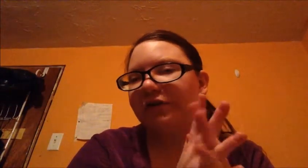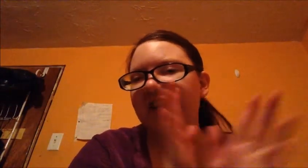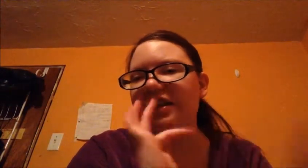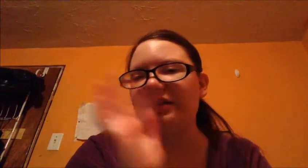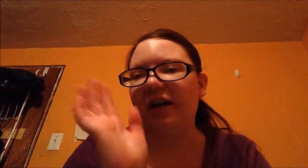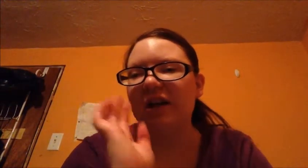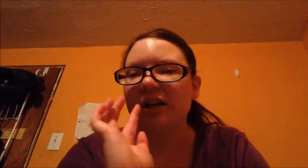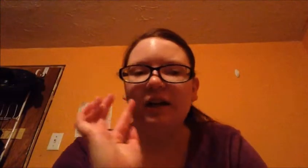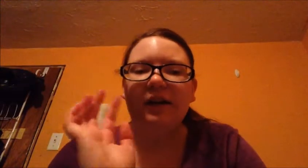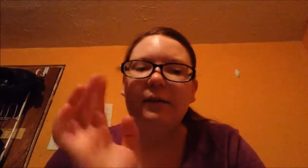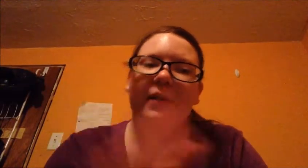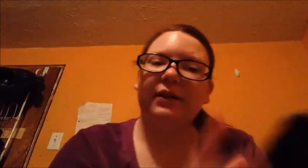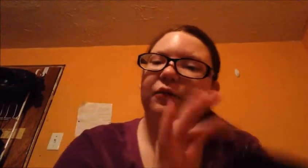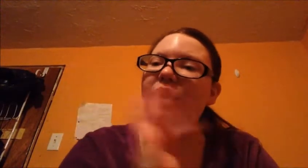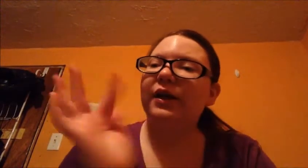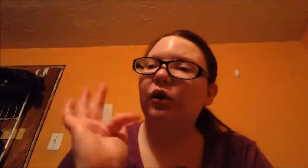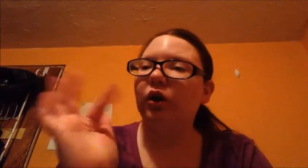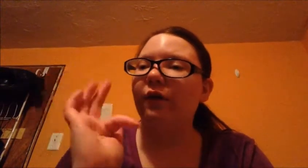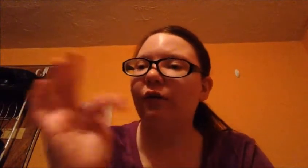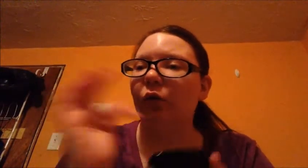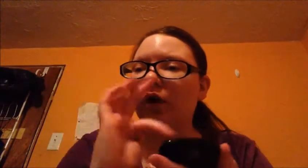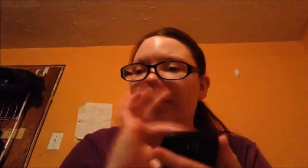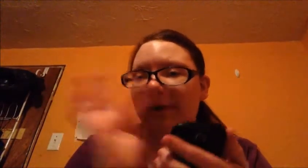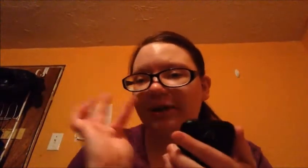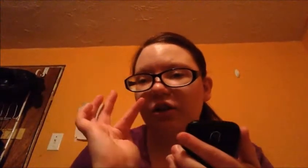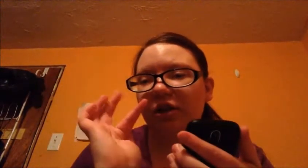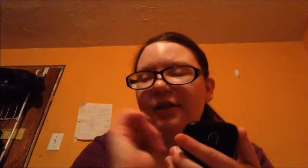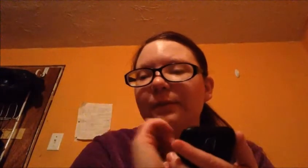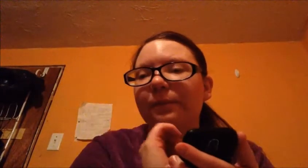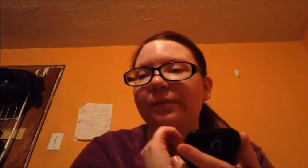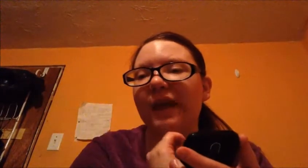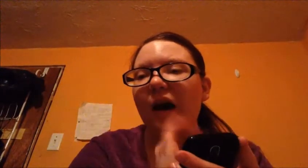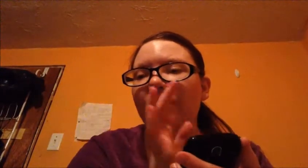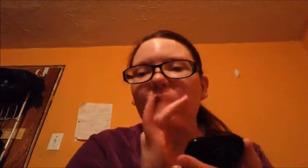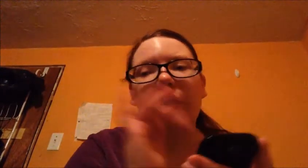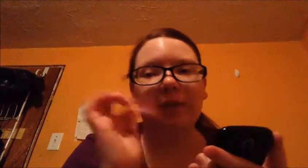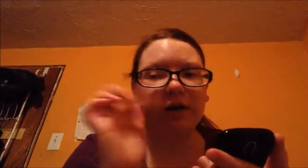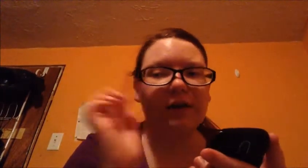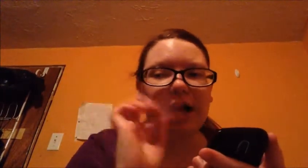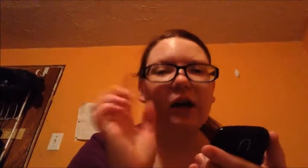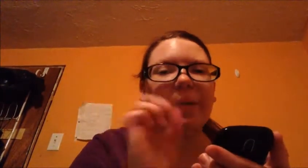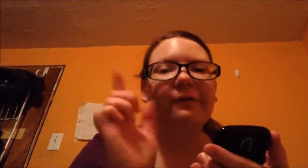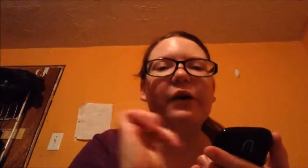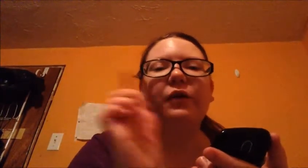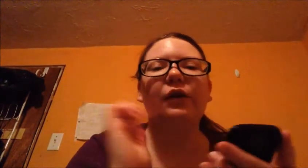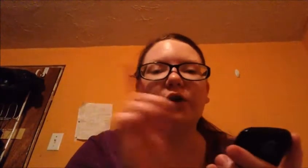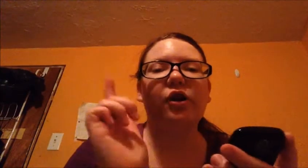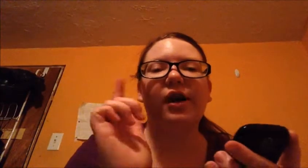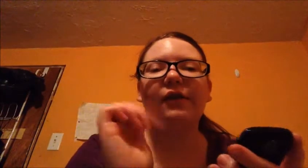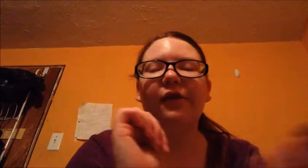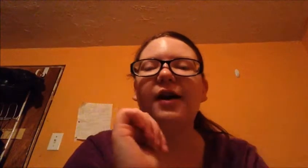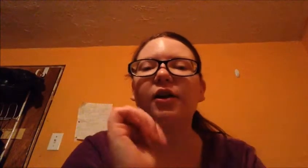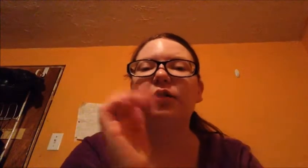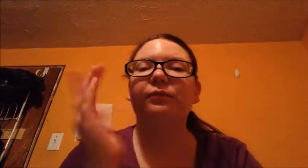of it is, like, because I'm trying to look for the messages. So, I'm looking down at my phone, like, trying to find them.